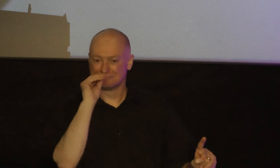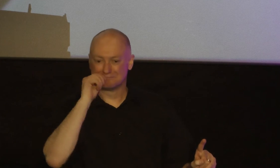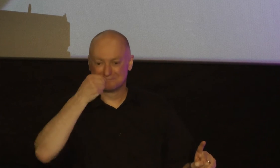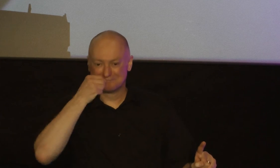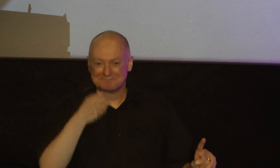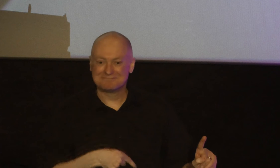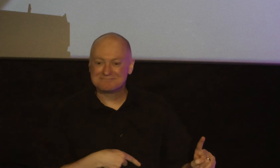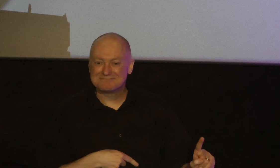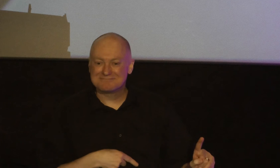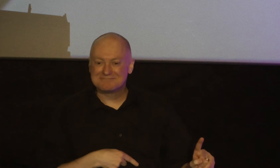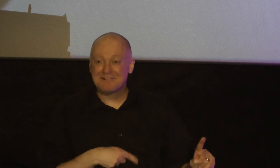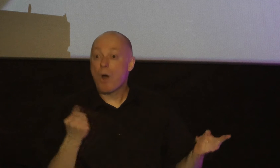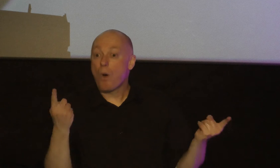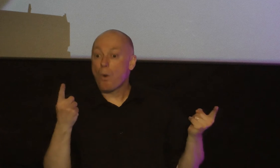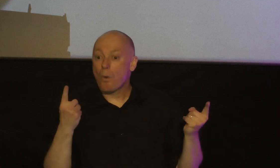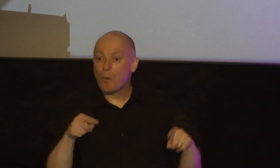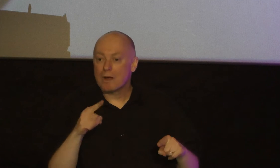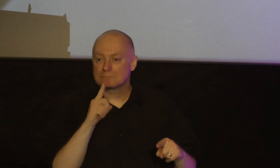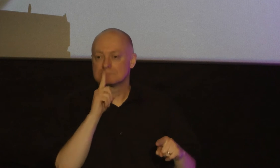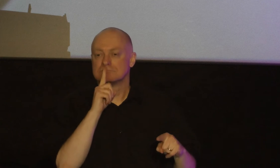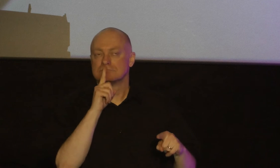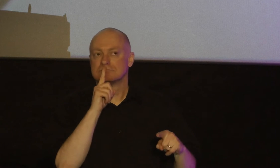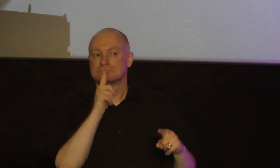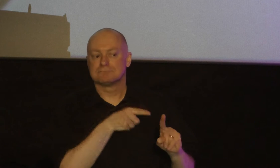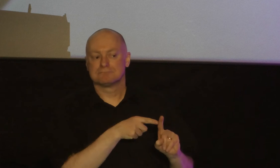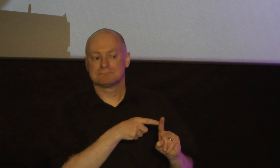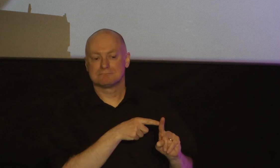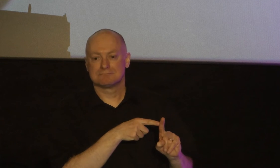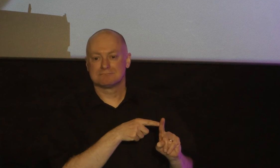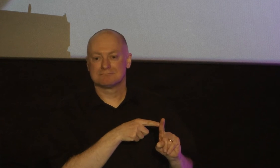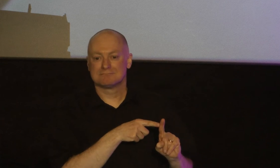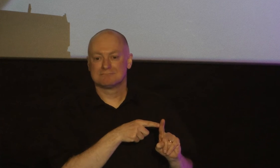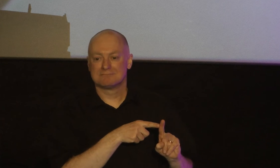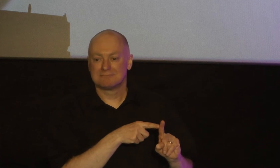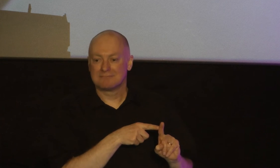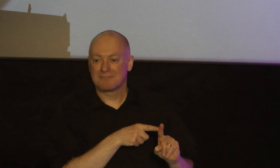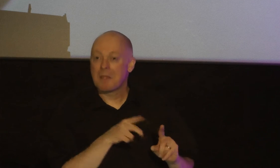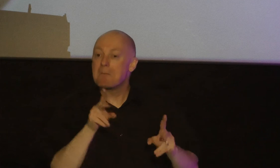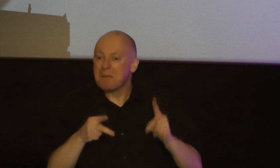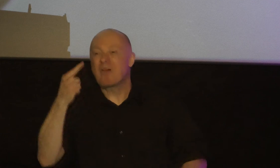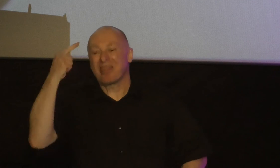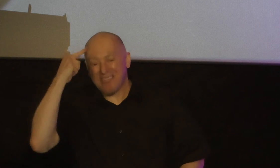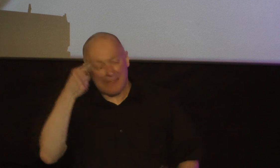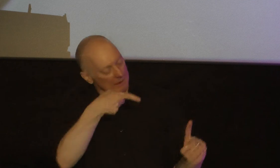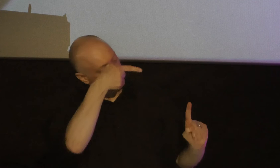when he closes his lips it says he is deemed intelligent